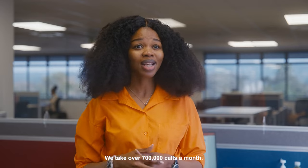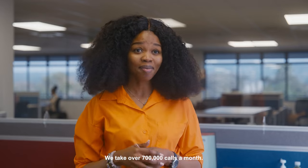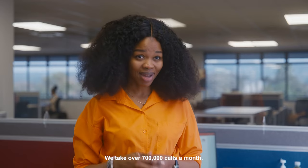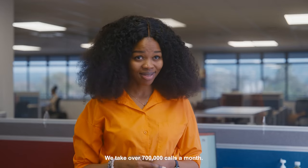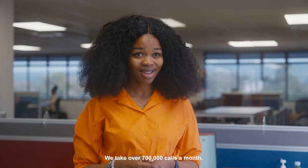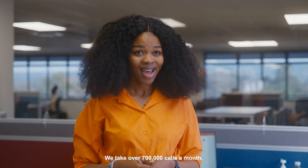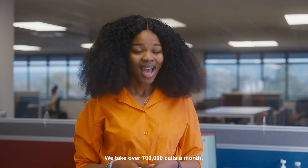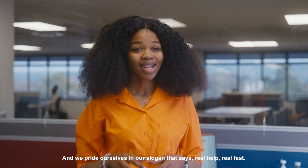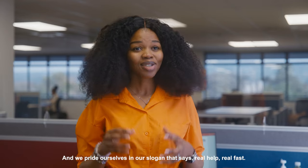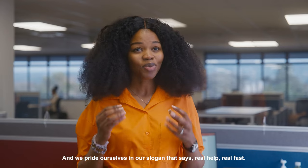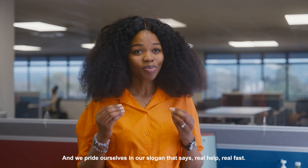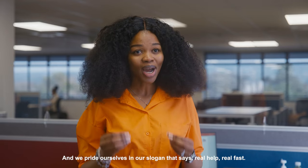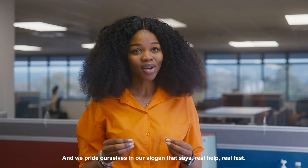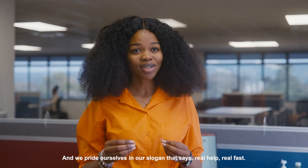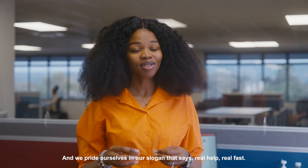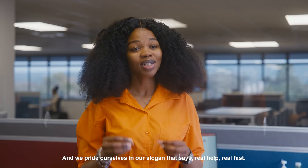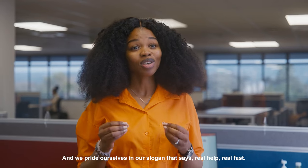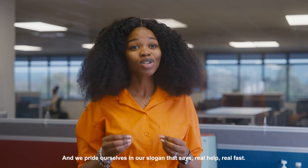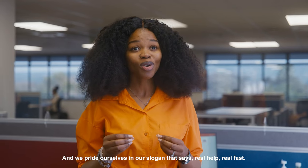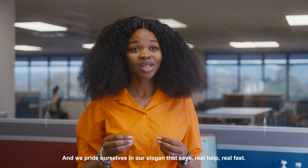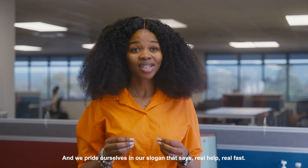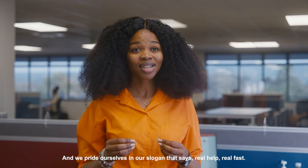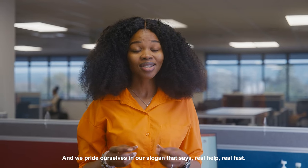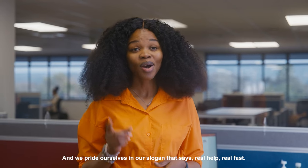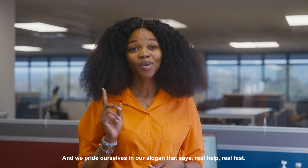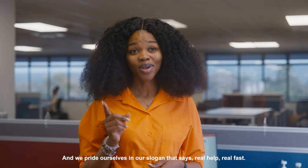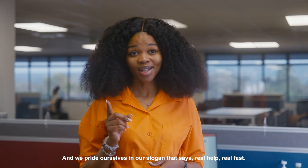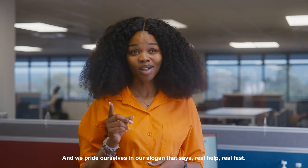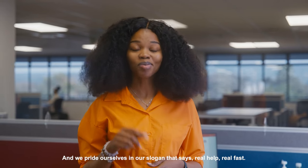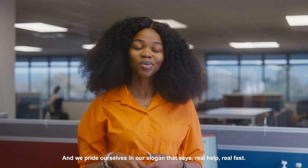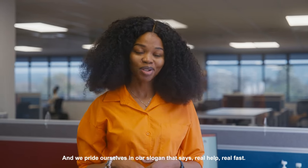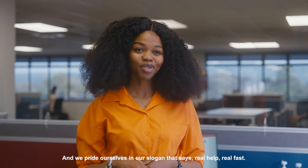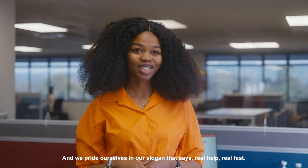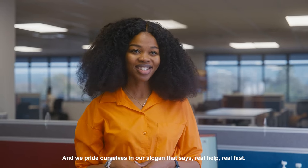a month and we pride ourselves in our slogan that says, real help, real fast.